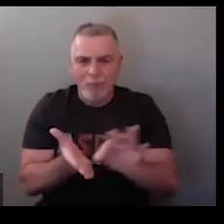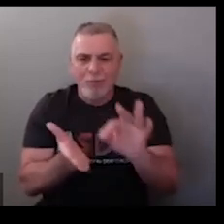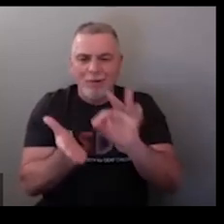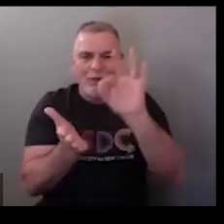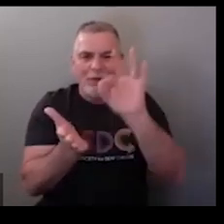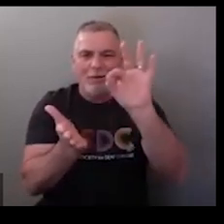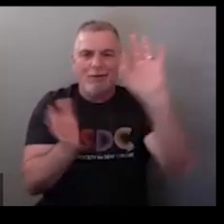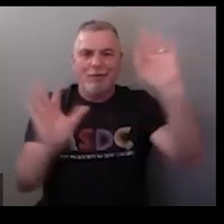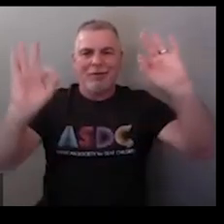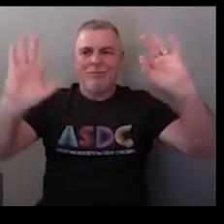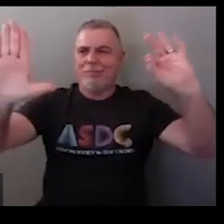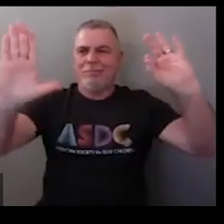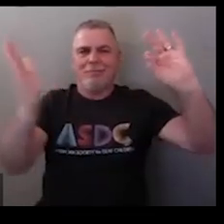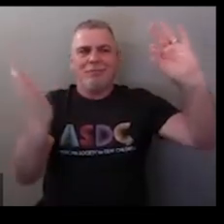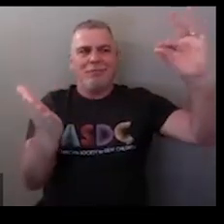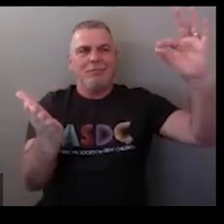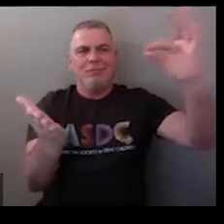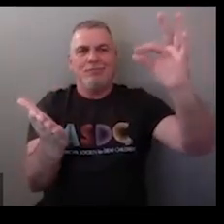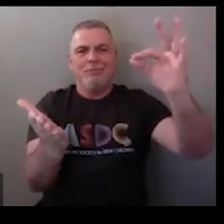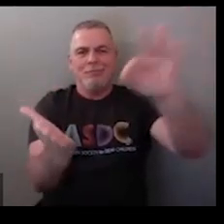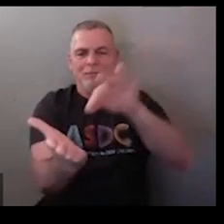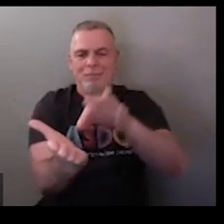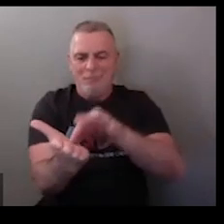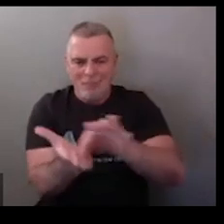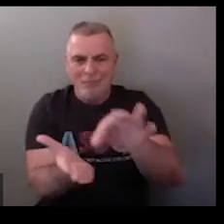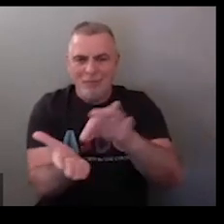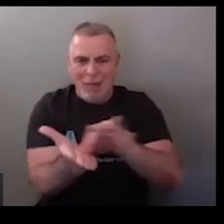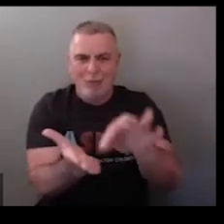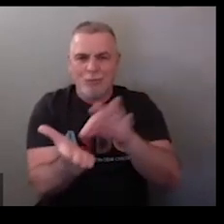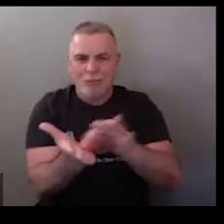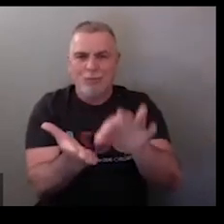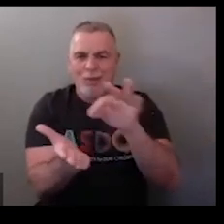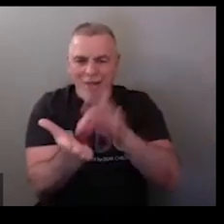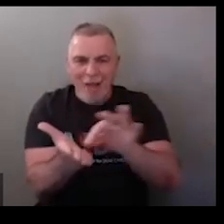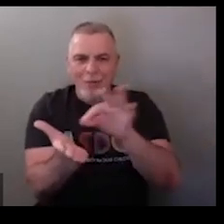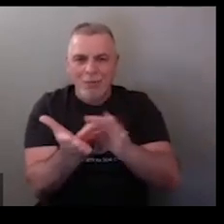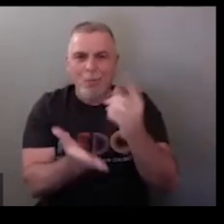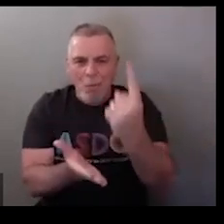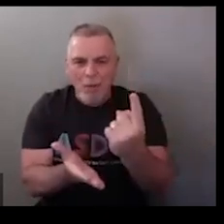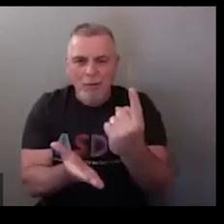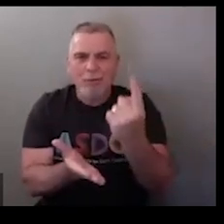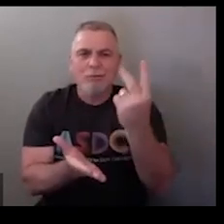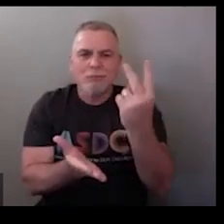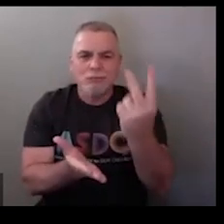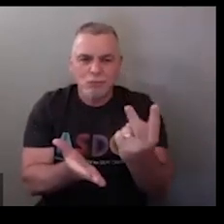this is counting an F hand shape and a flat palm and it's like you're counting beans that's one way to remember